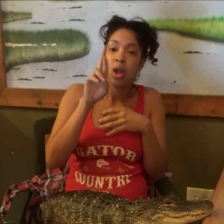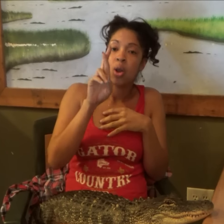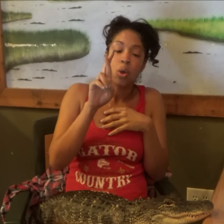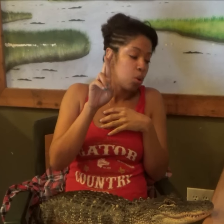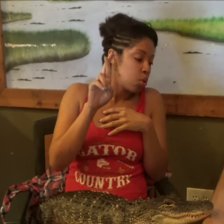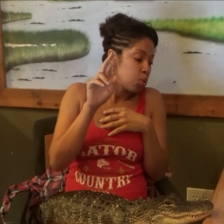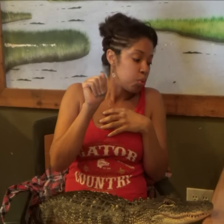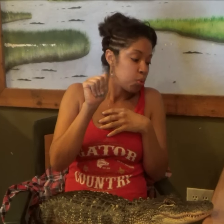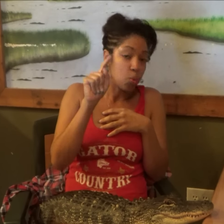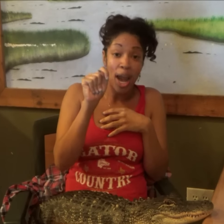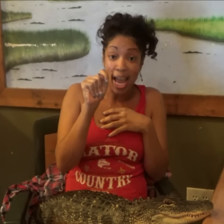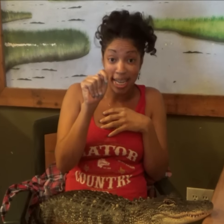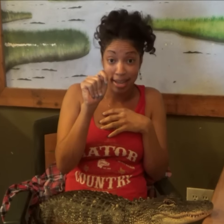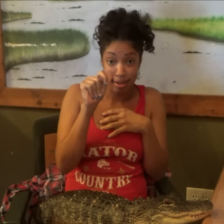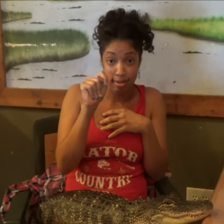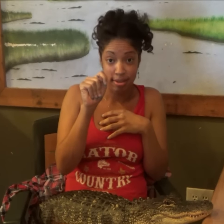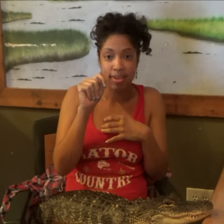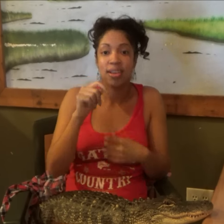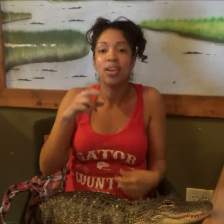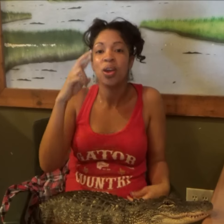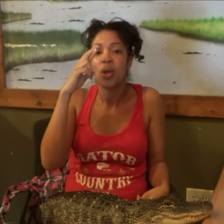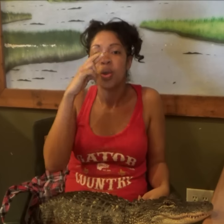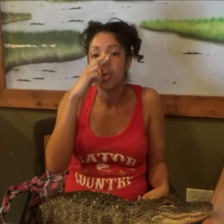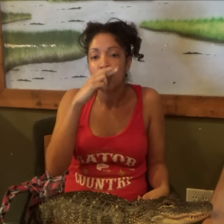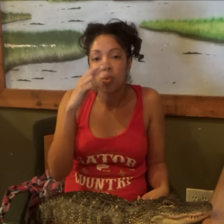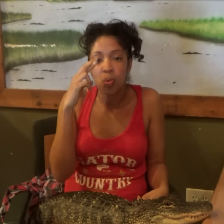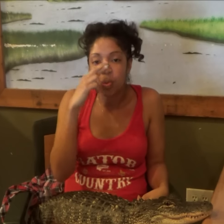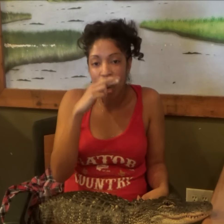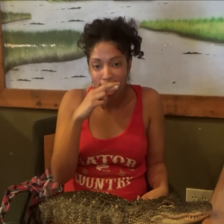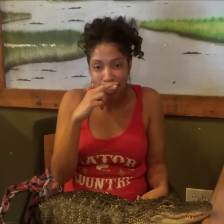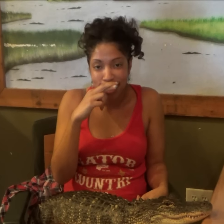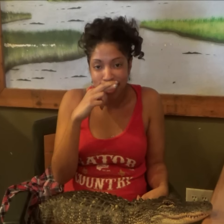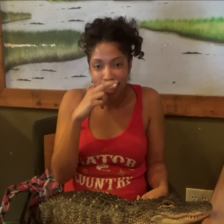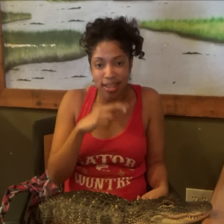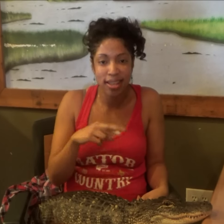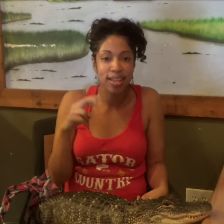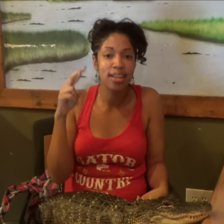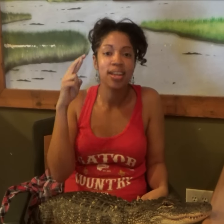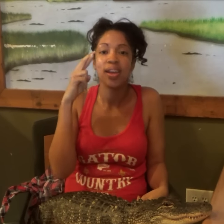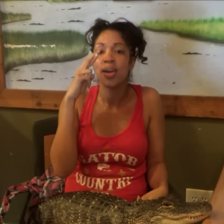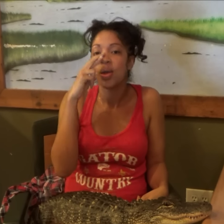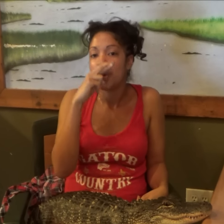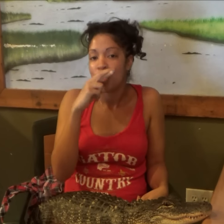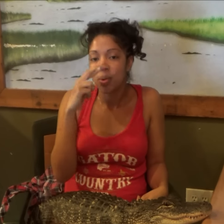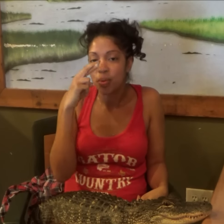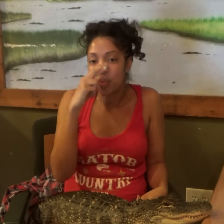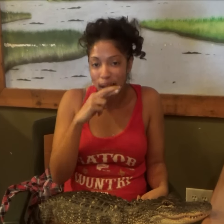Rat, rat, rat.